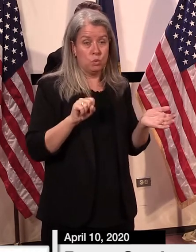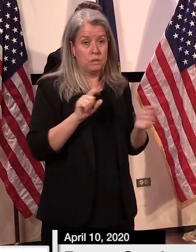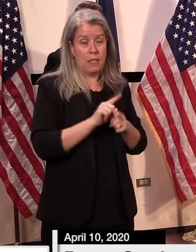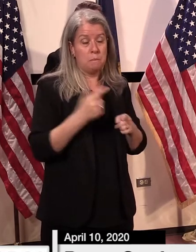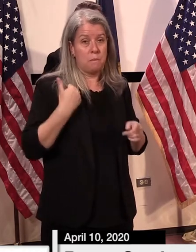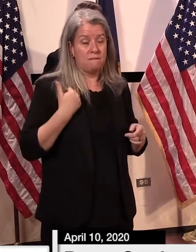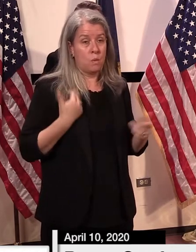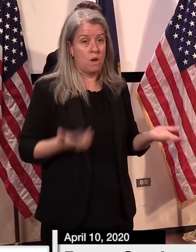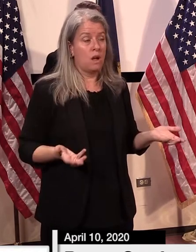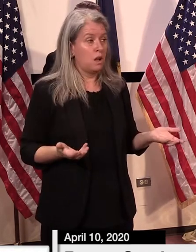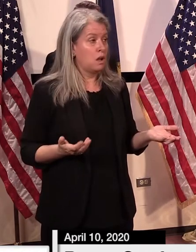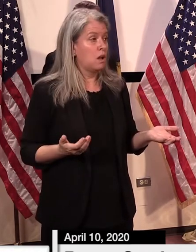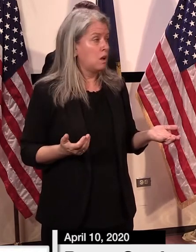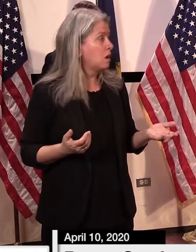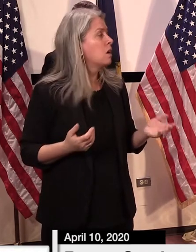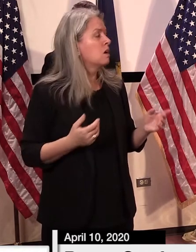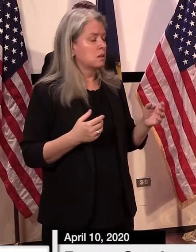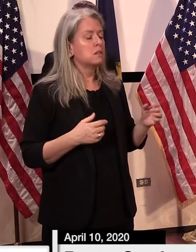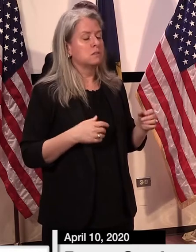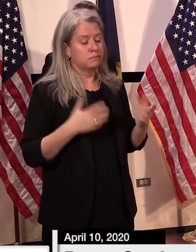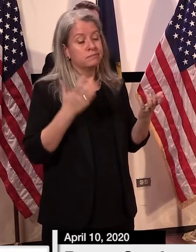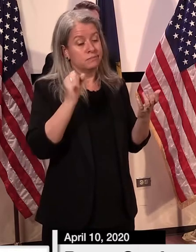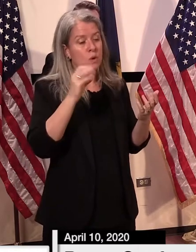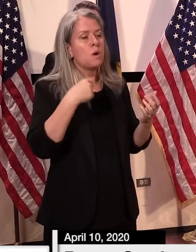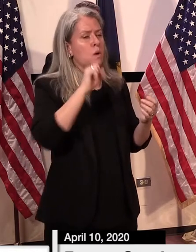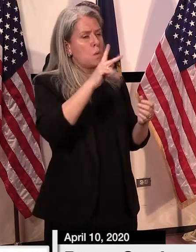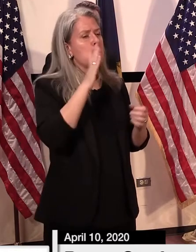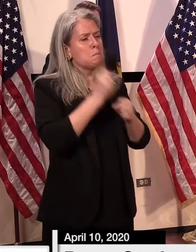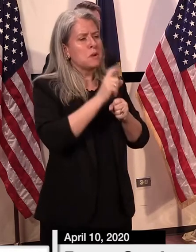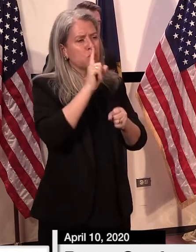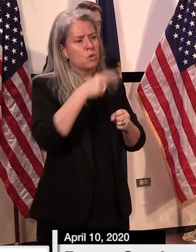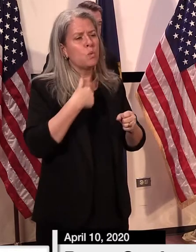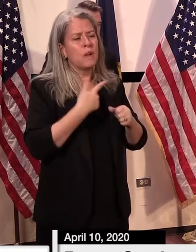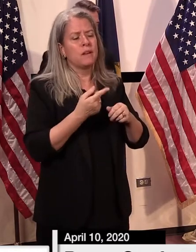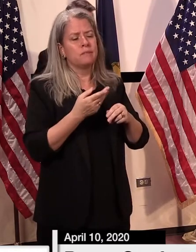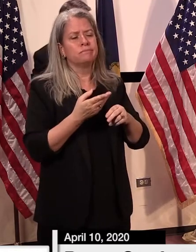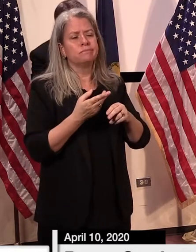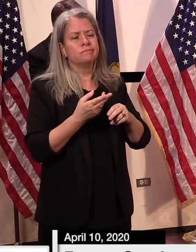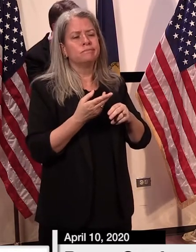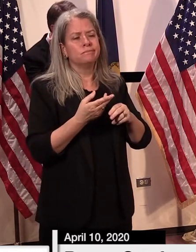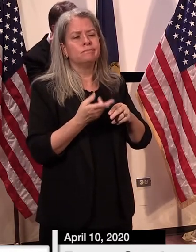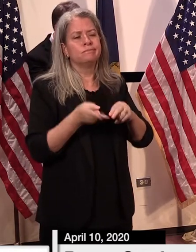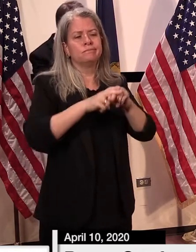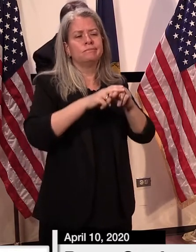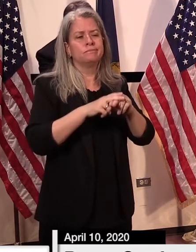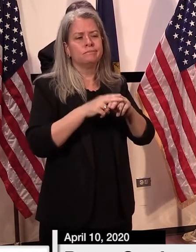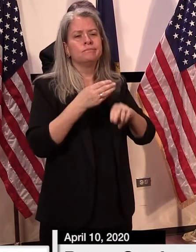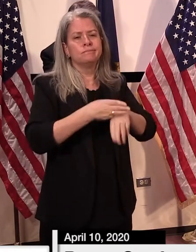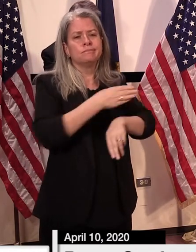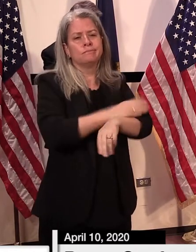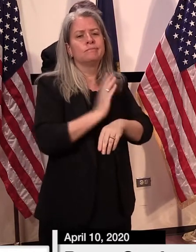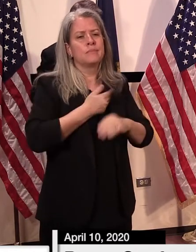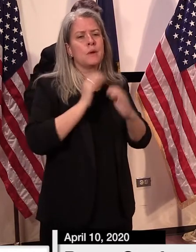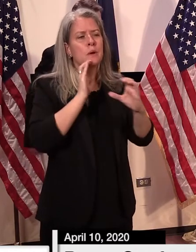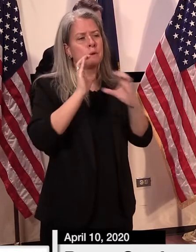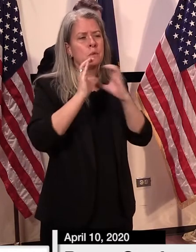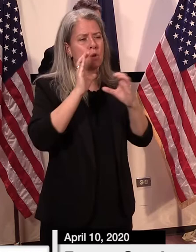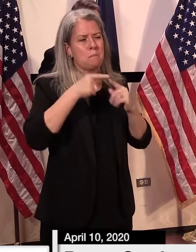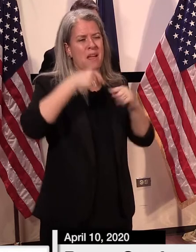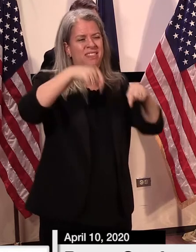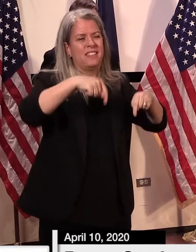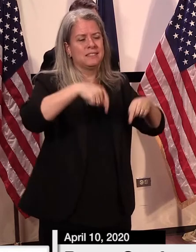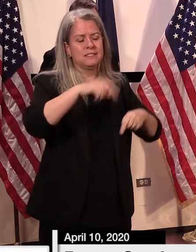did. Well, we'll, we'll, we'll, we'll make sure that we step up information flow on this